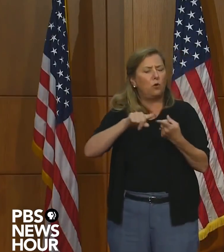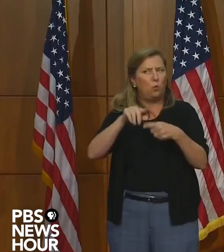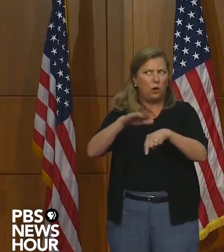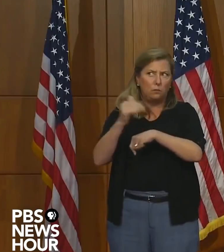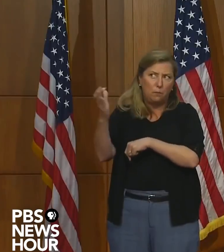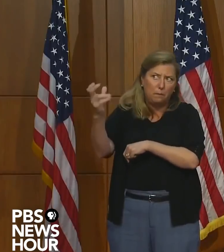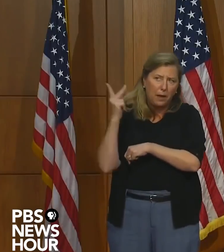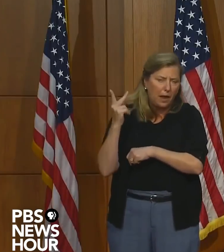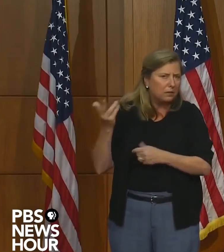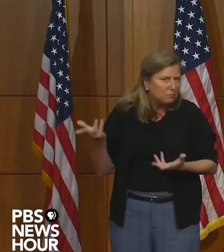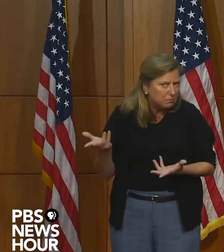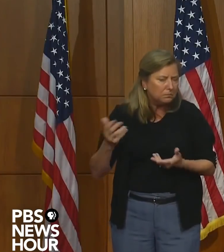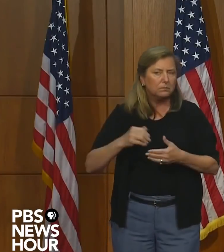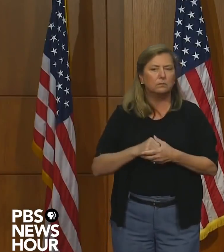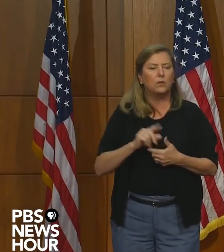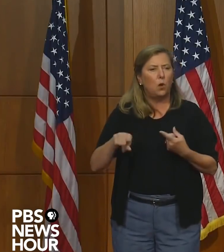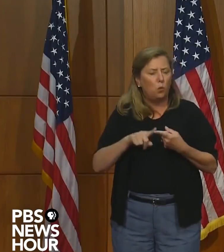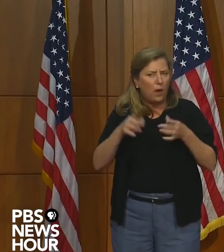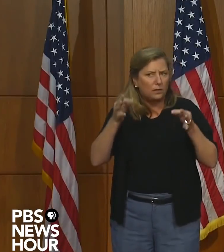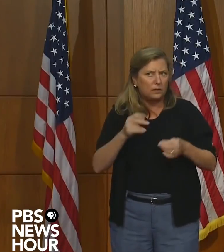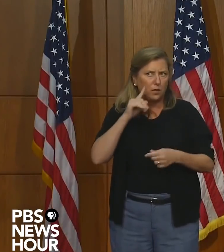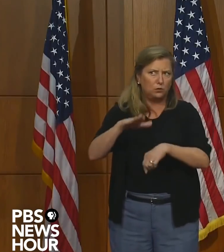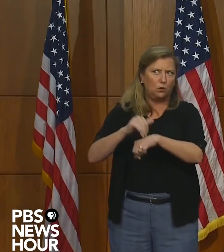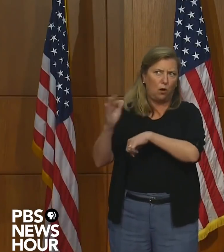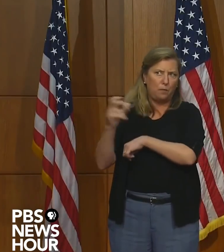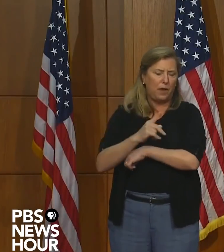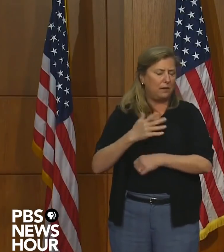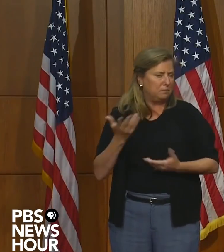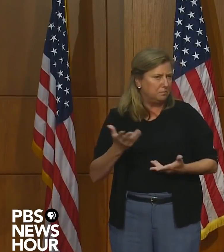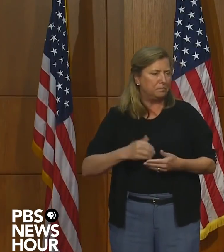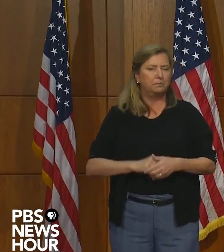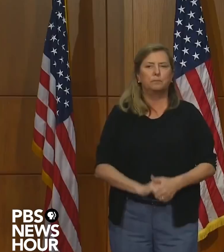back? And when will you make that call? Please.